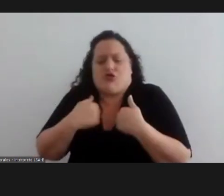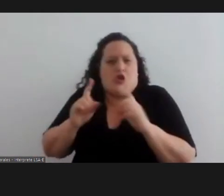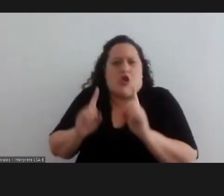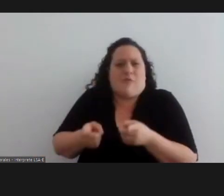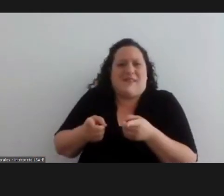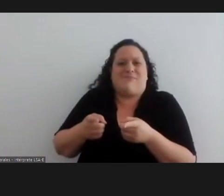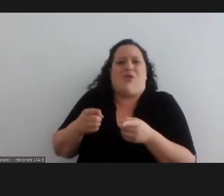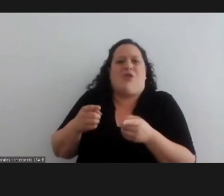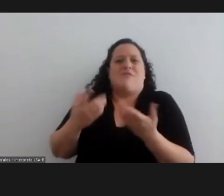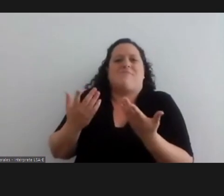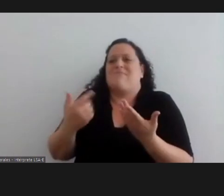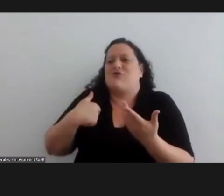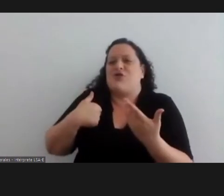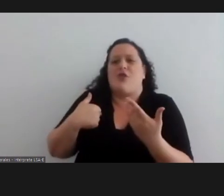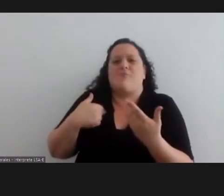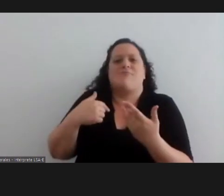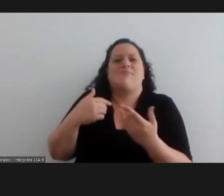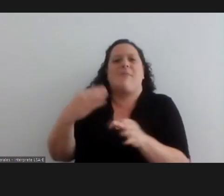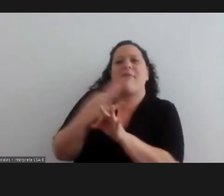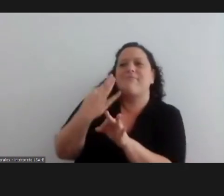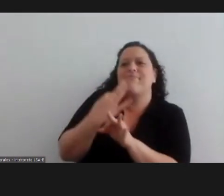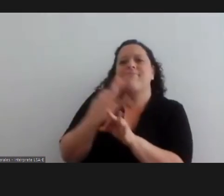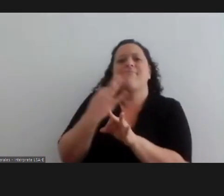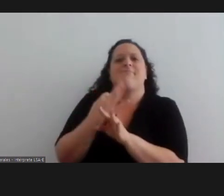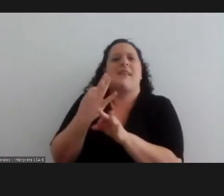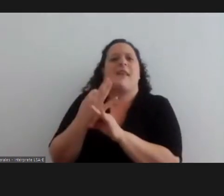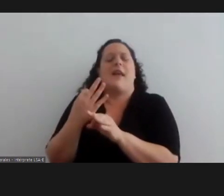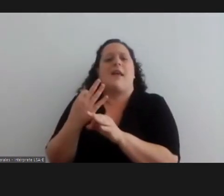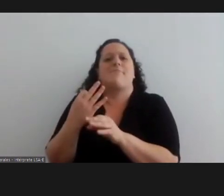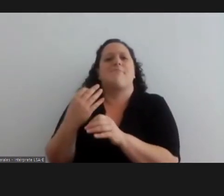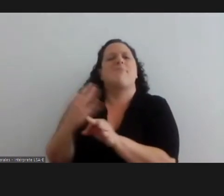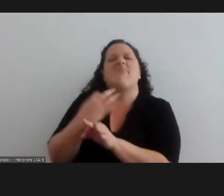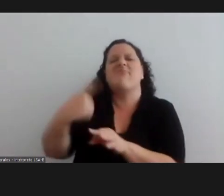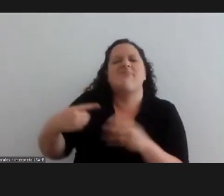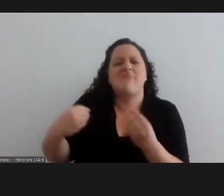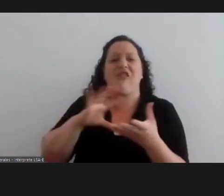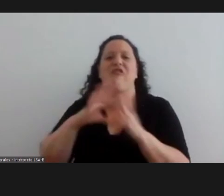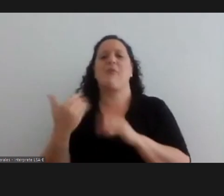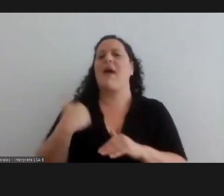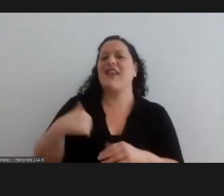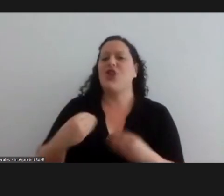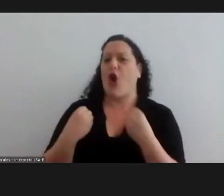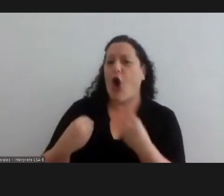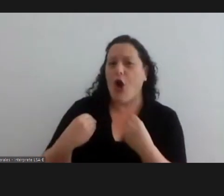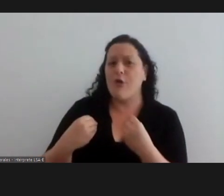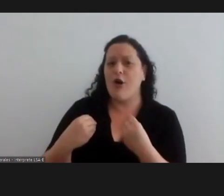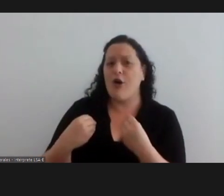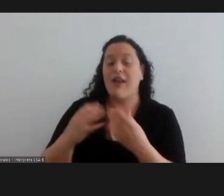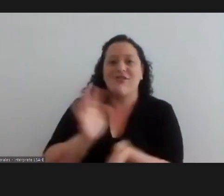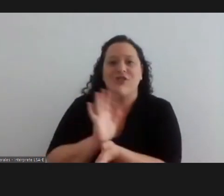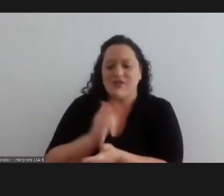an argentine i was trained they teach me to be argentinian and to forget my indian